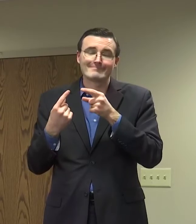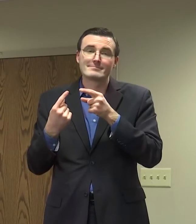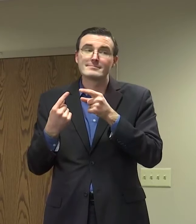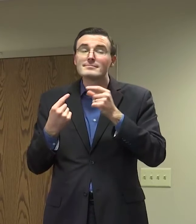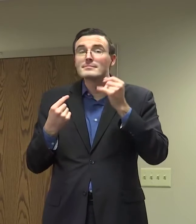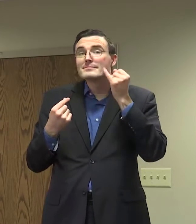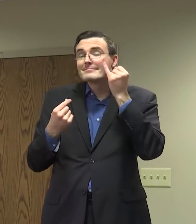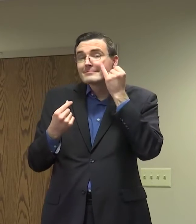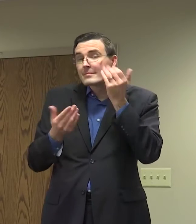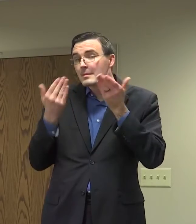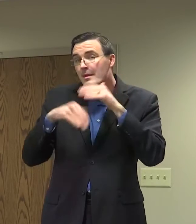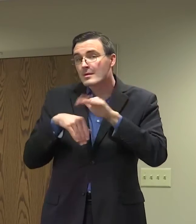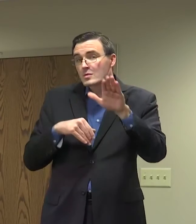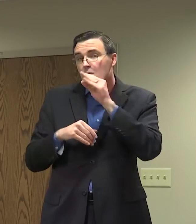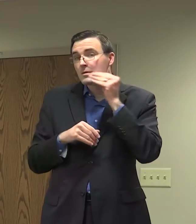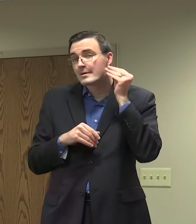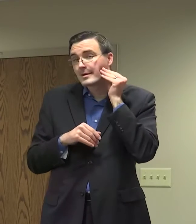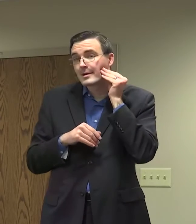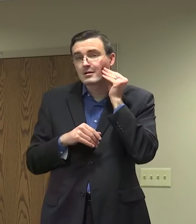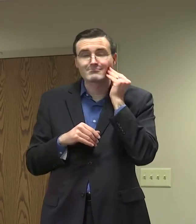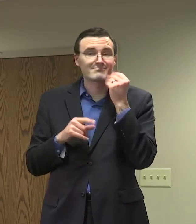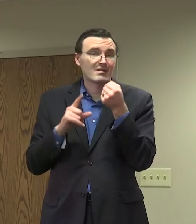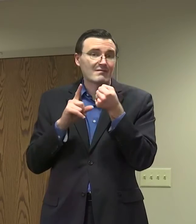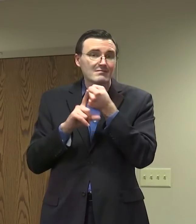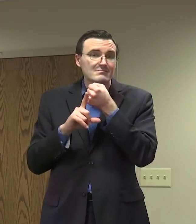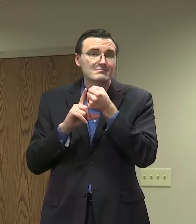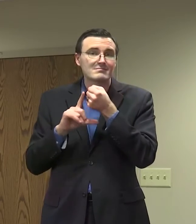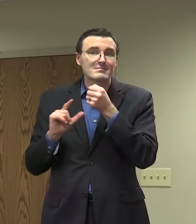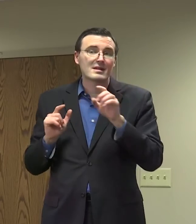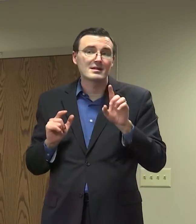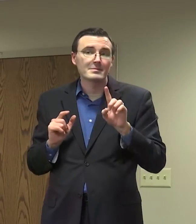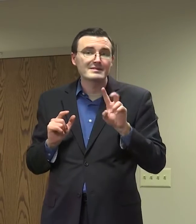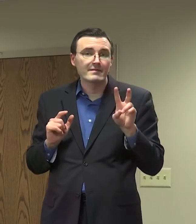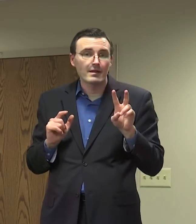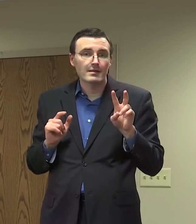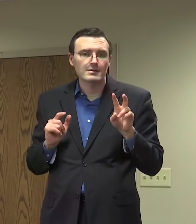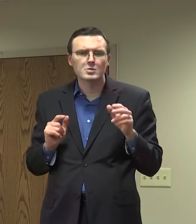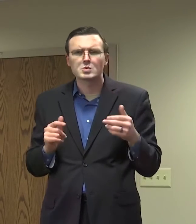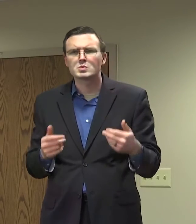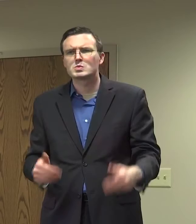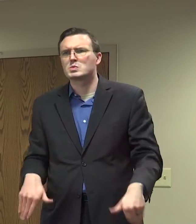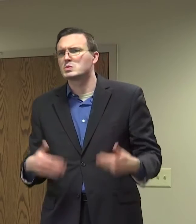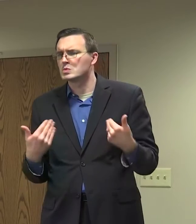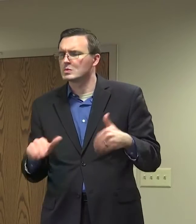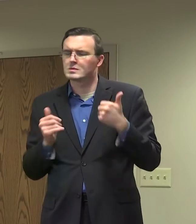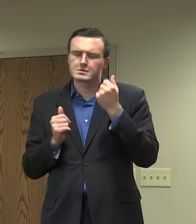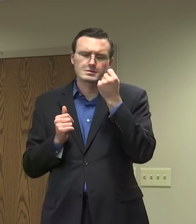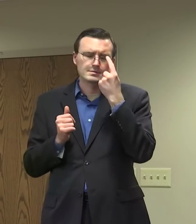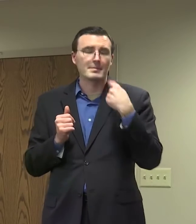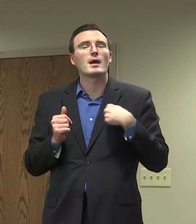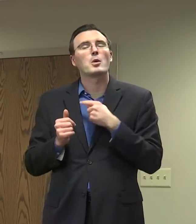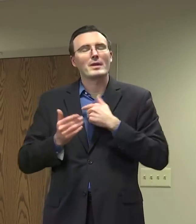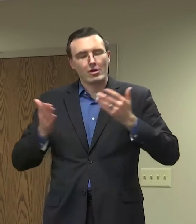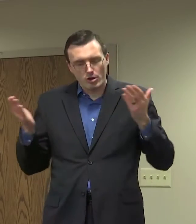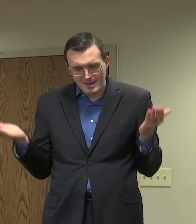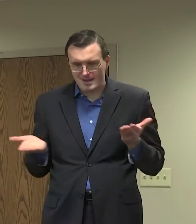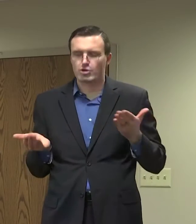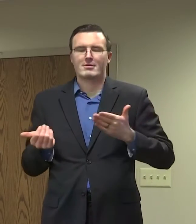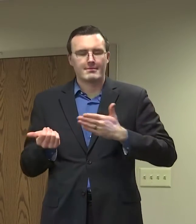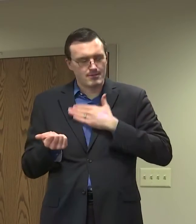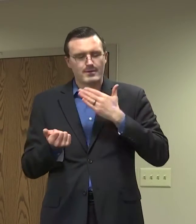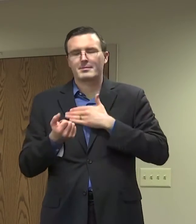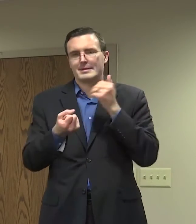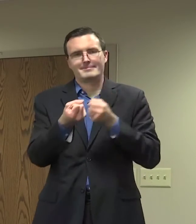there may be domestic violence taking place in your home. We are here to help you. I'd urge you to please